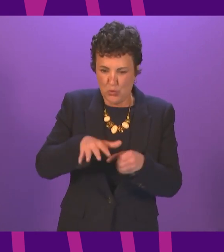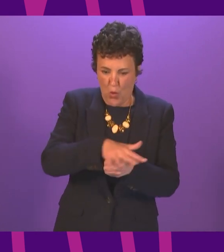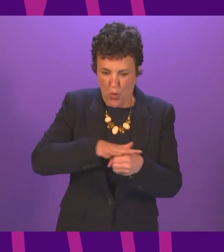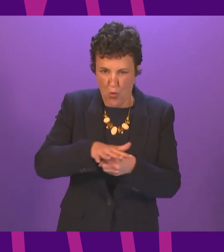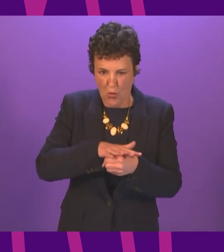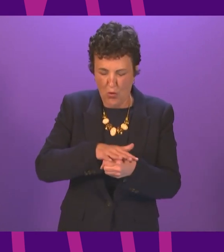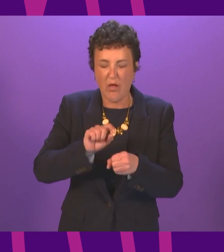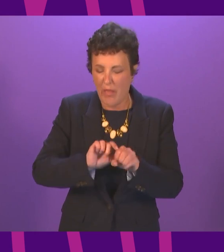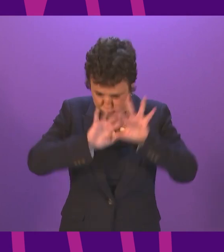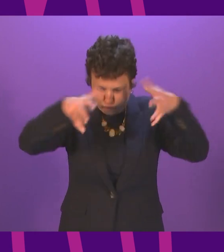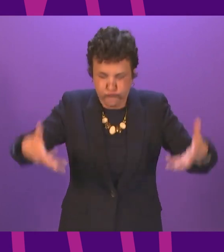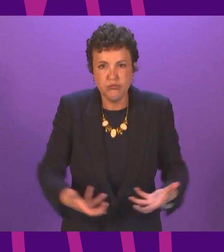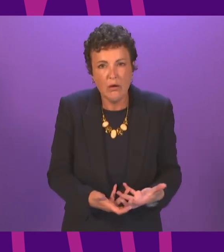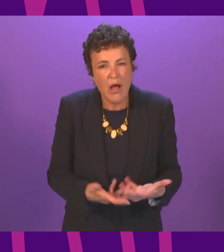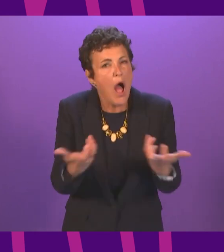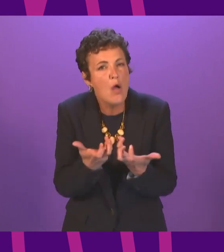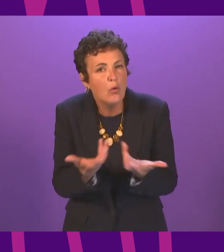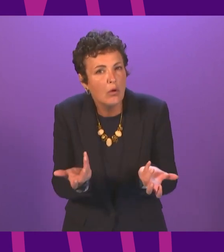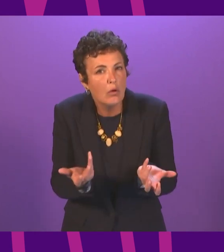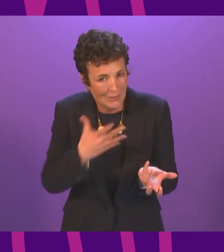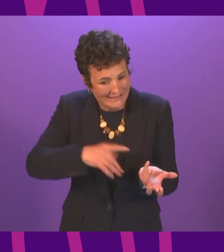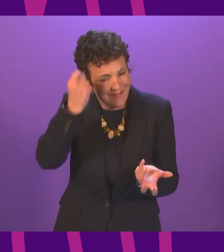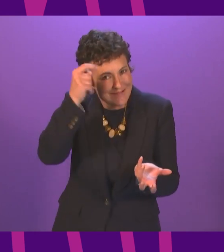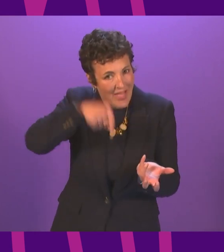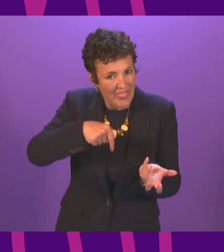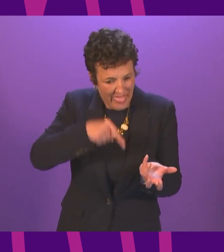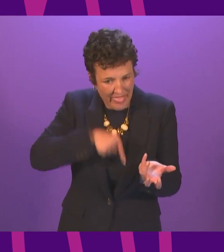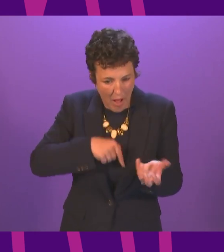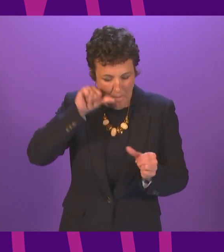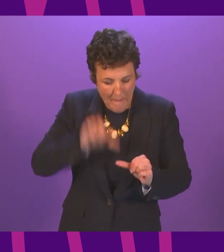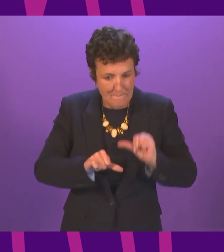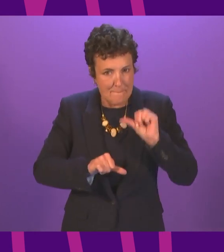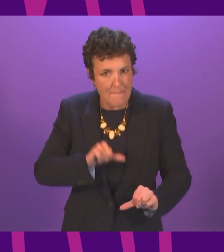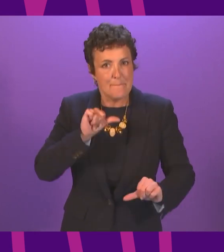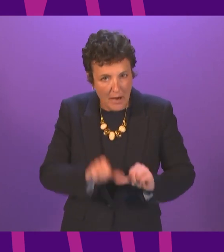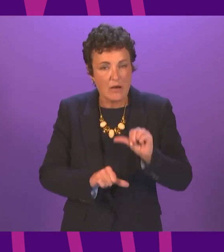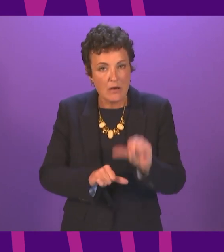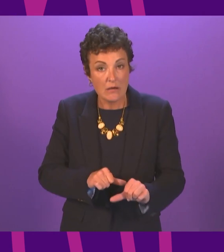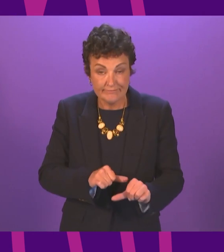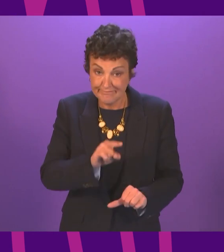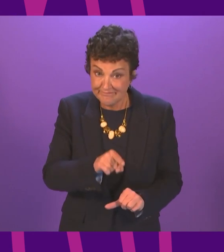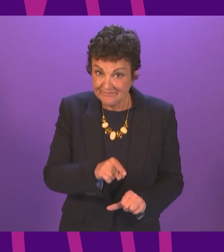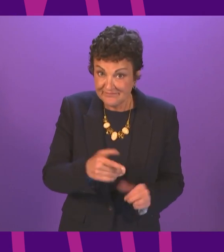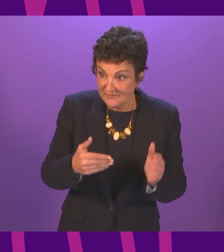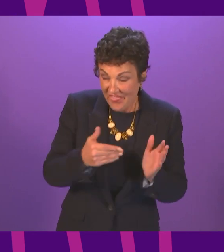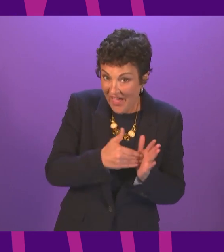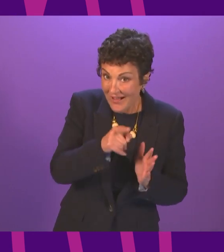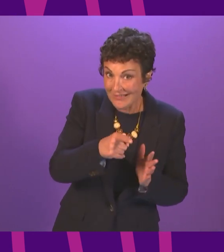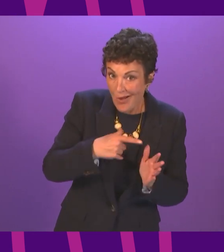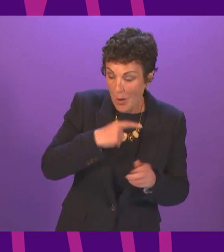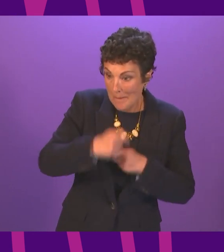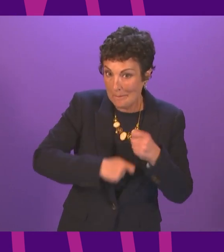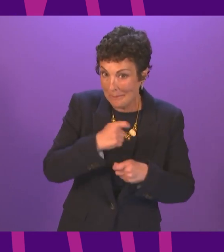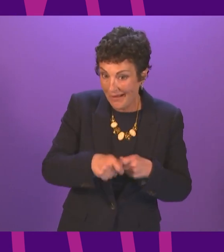to a global pandemic that chain of events is the result of a now dominant economic model that